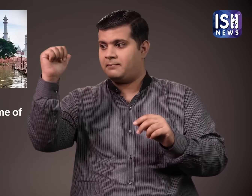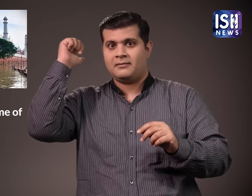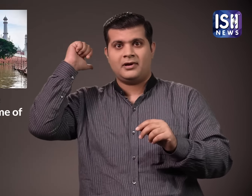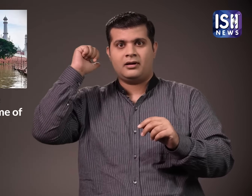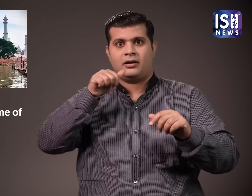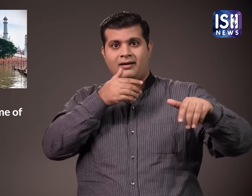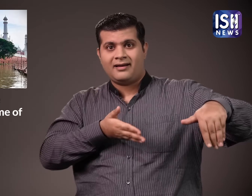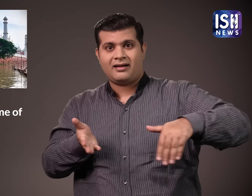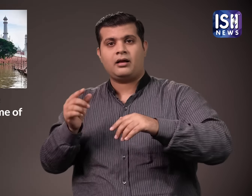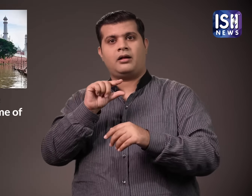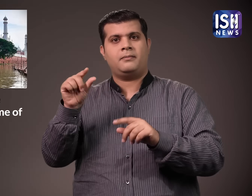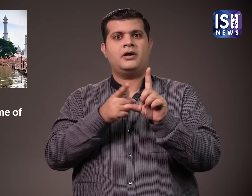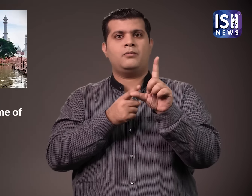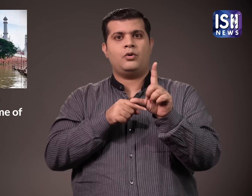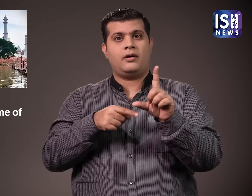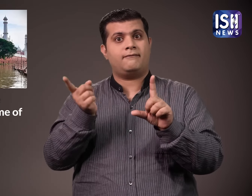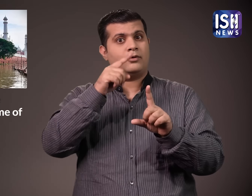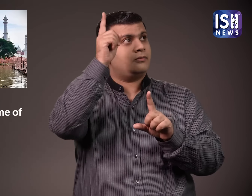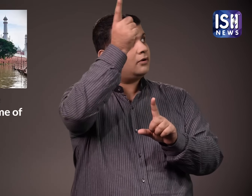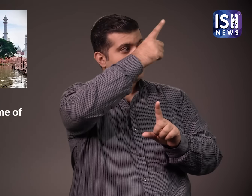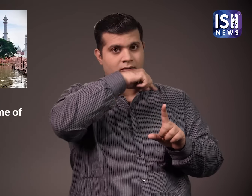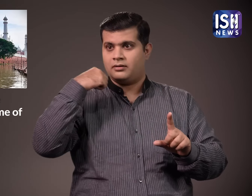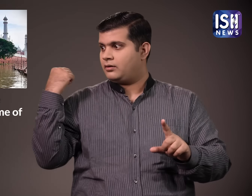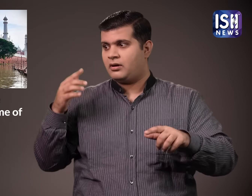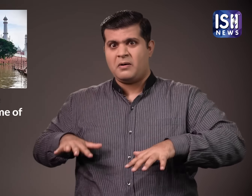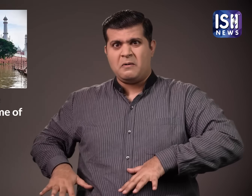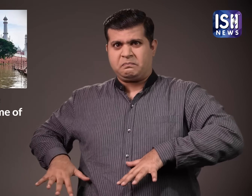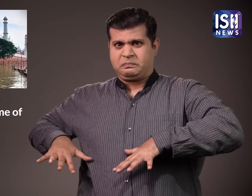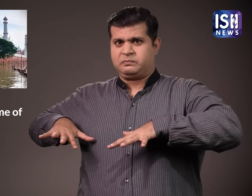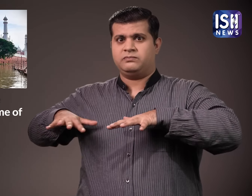has also started to swell up and flow heavily because of the rains.